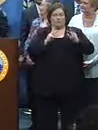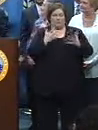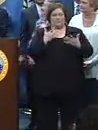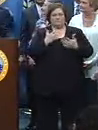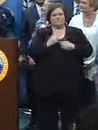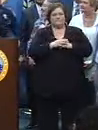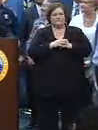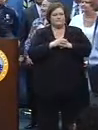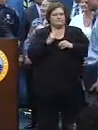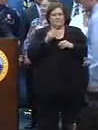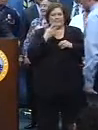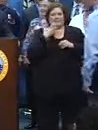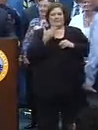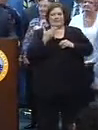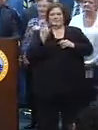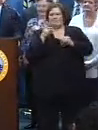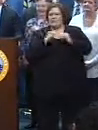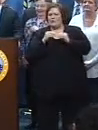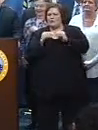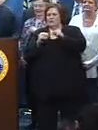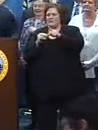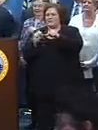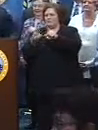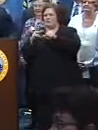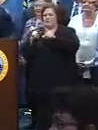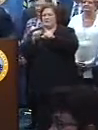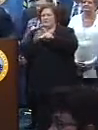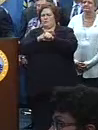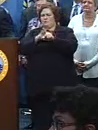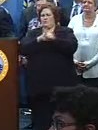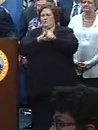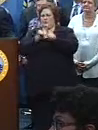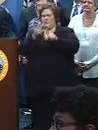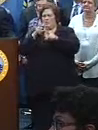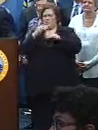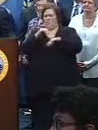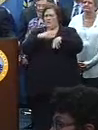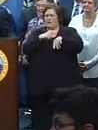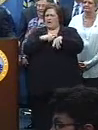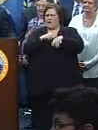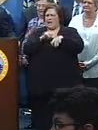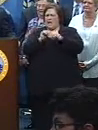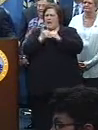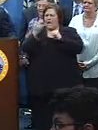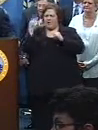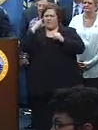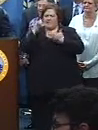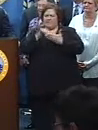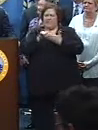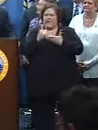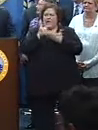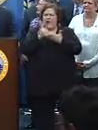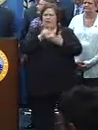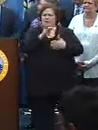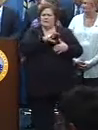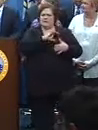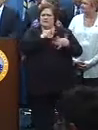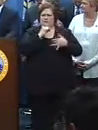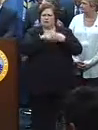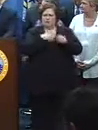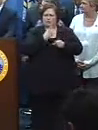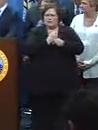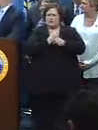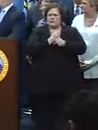Anybody else? All right. Thank you all. question. Sorry, sorry. You've been having a surfer. The curfew, how do you think that that helps police officers this year?